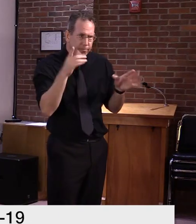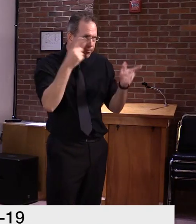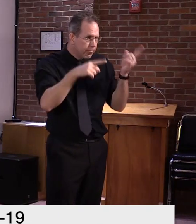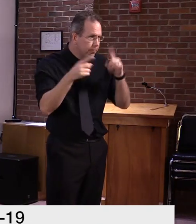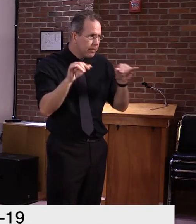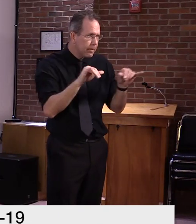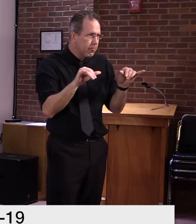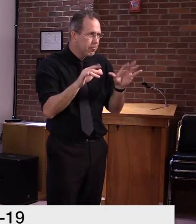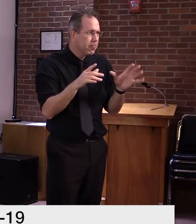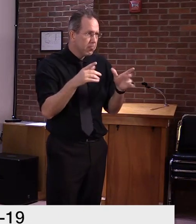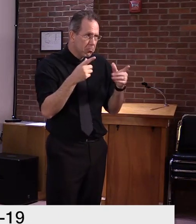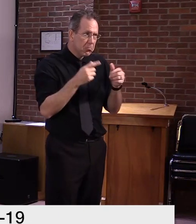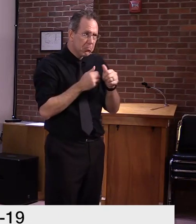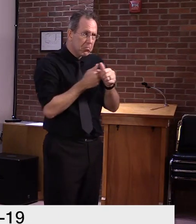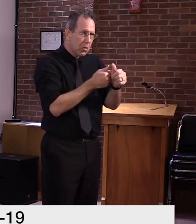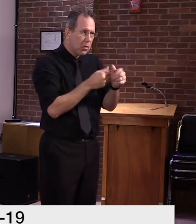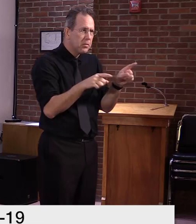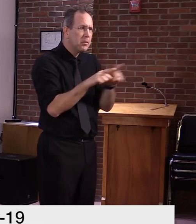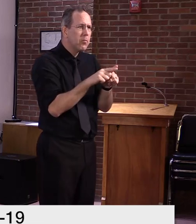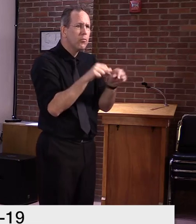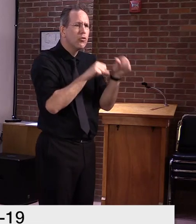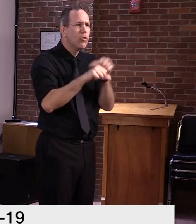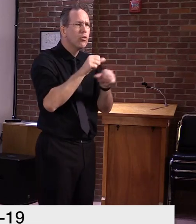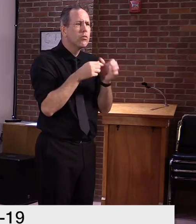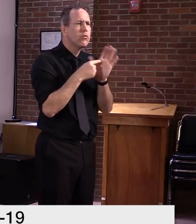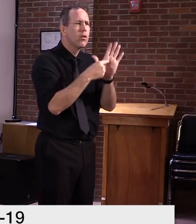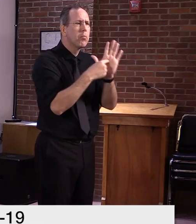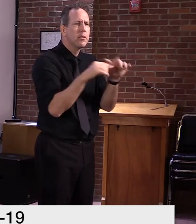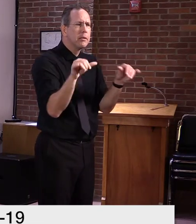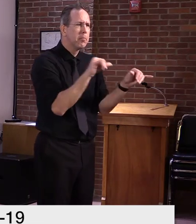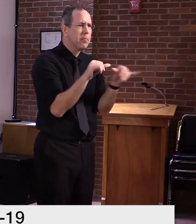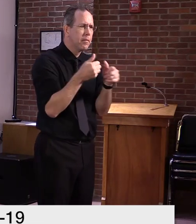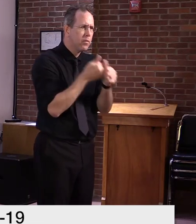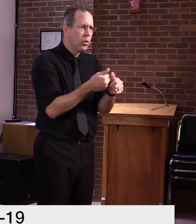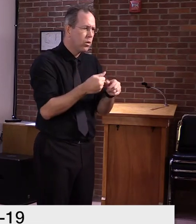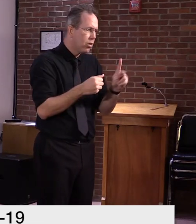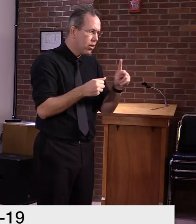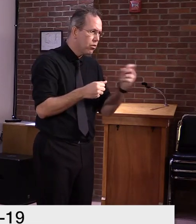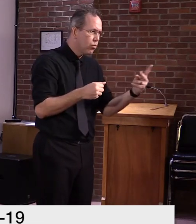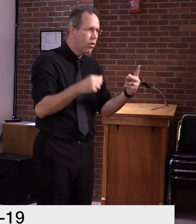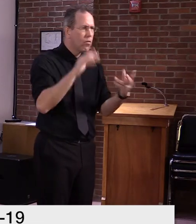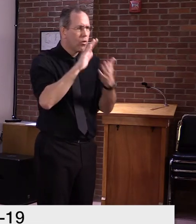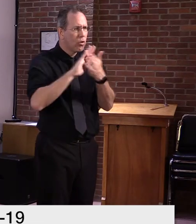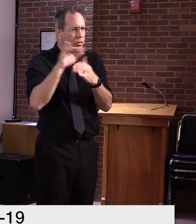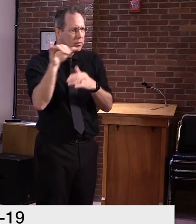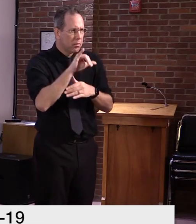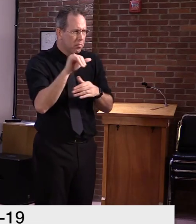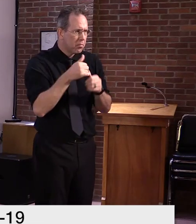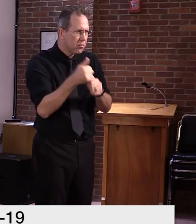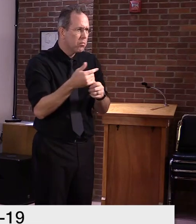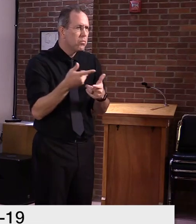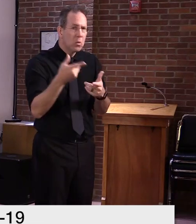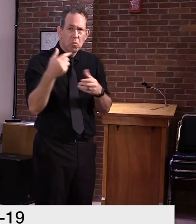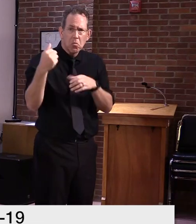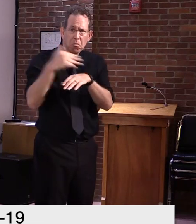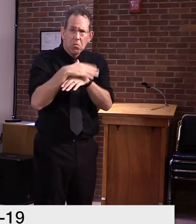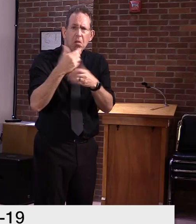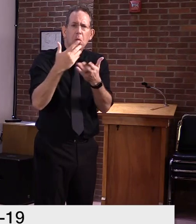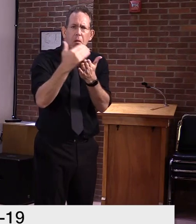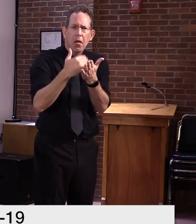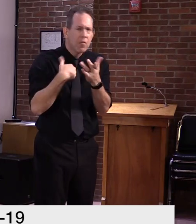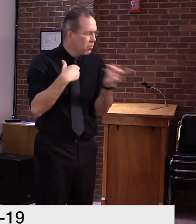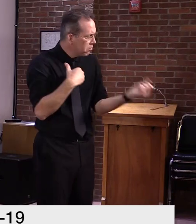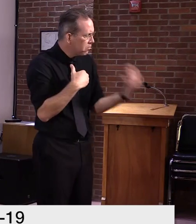science, um, and, uh, certainly having that be informed by practitioners, uh, but I don't necessarily see them as being the same environments, and,